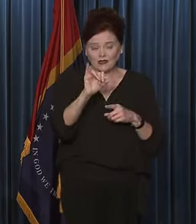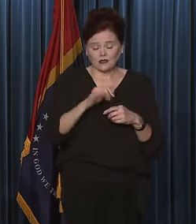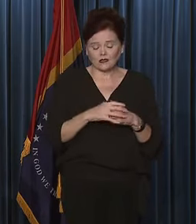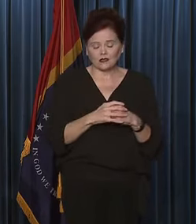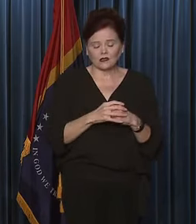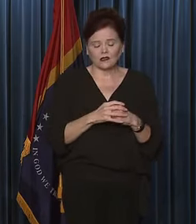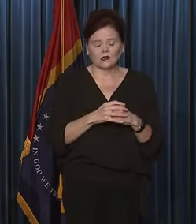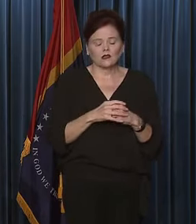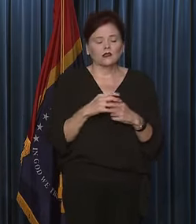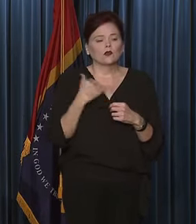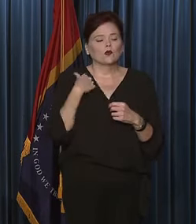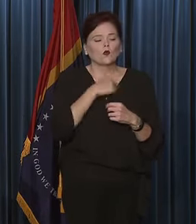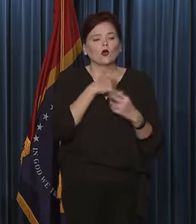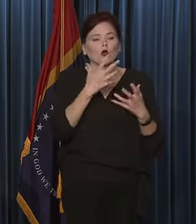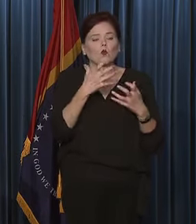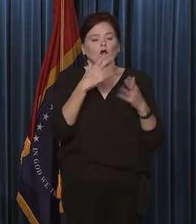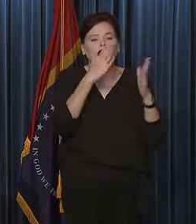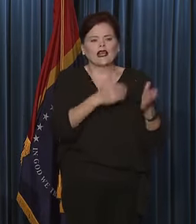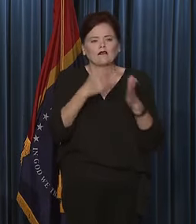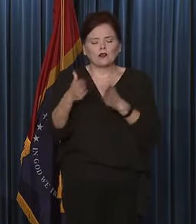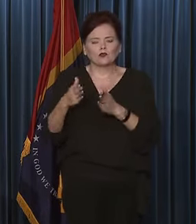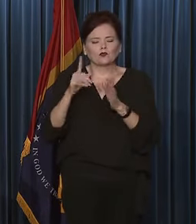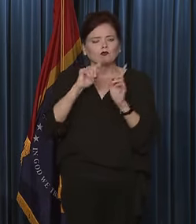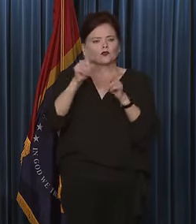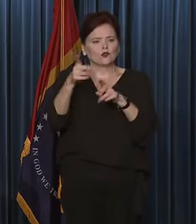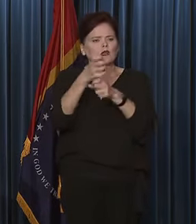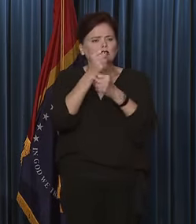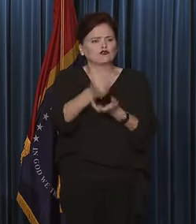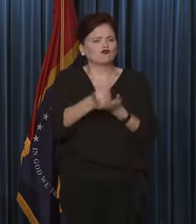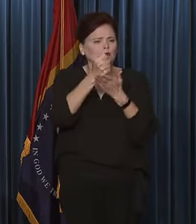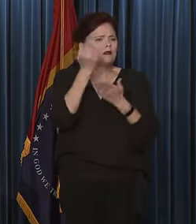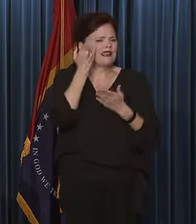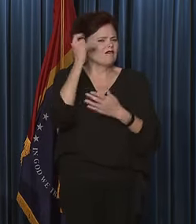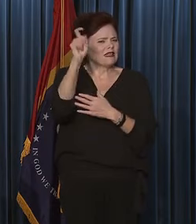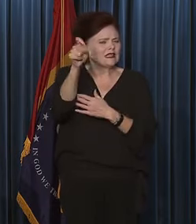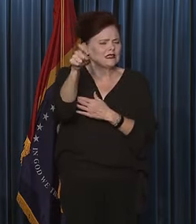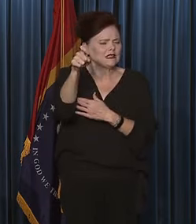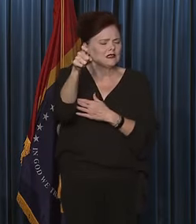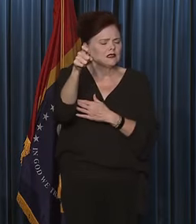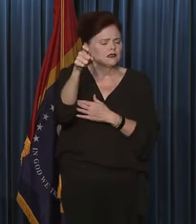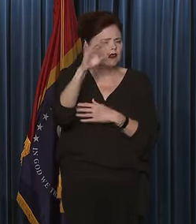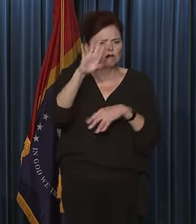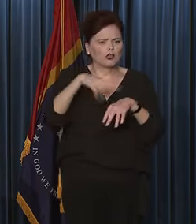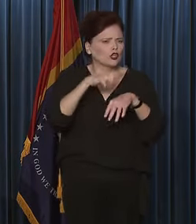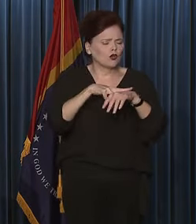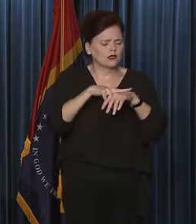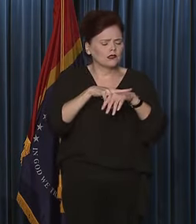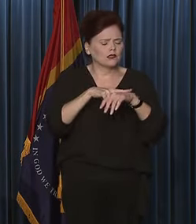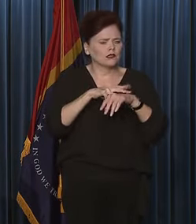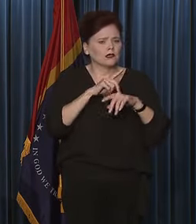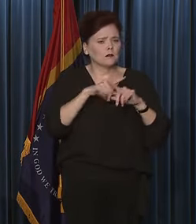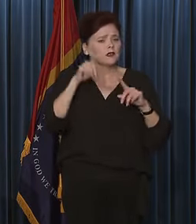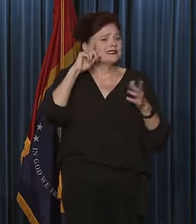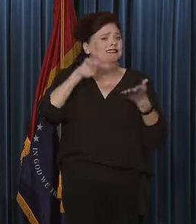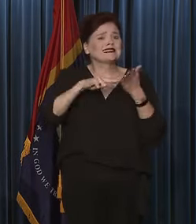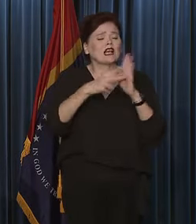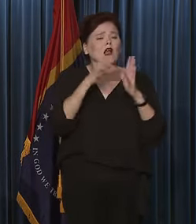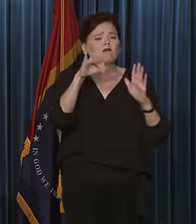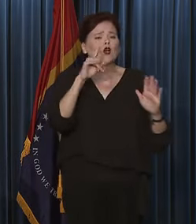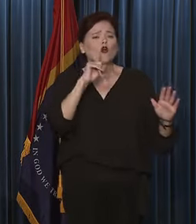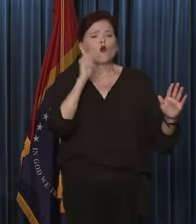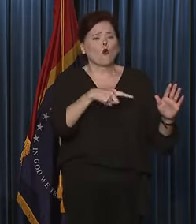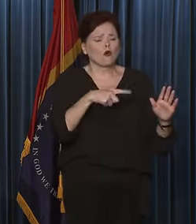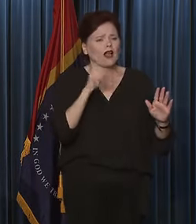Certainly, we want individuals to, to seek treatment if they need to. And, and, but, but the intent of the order, and I have to